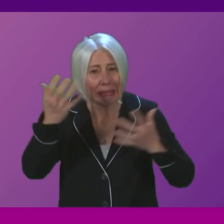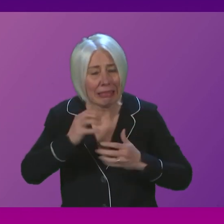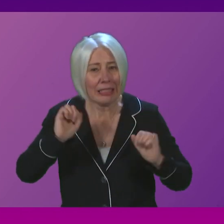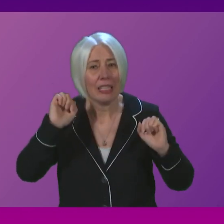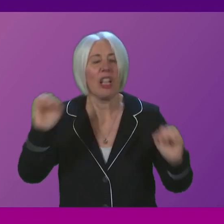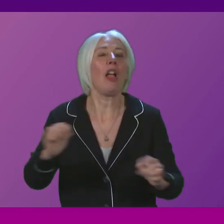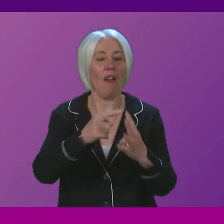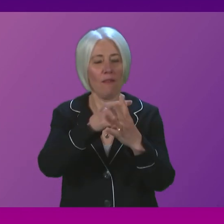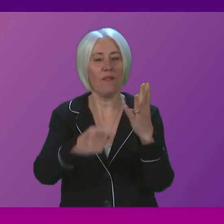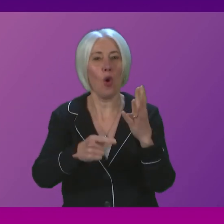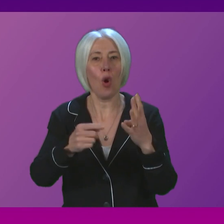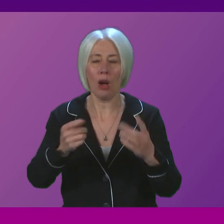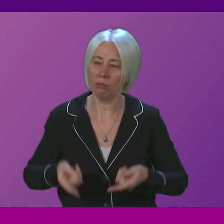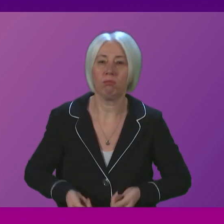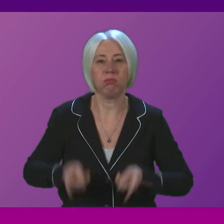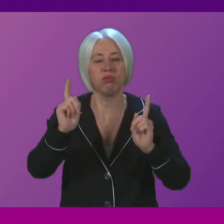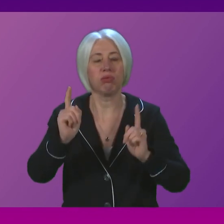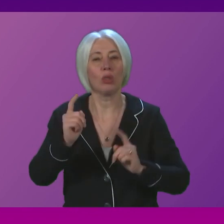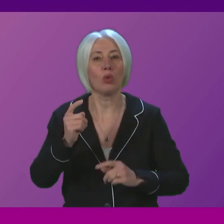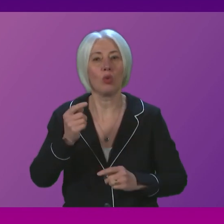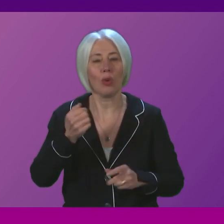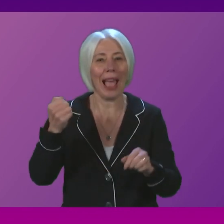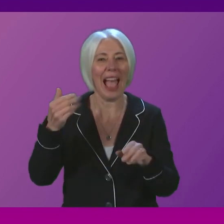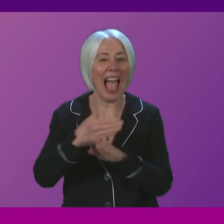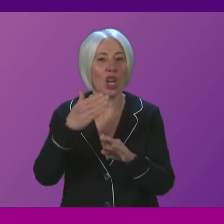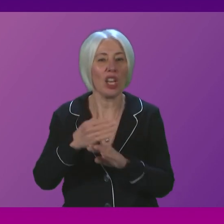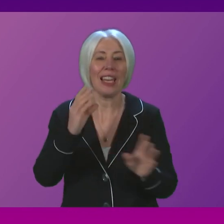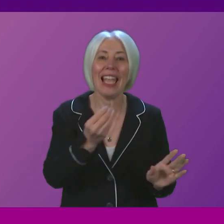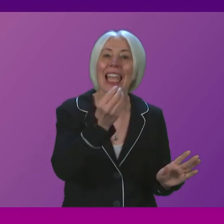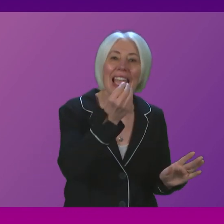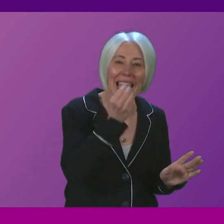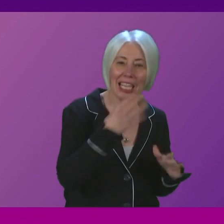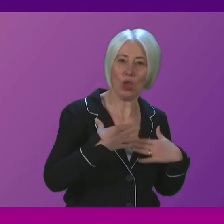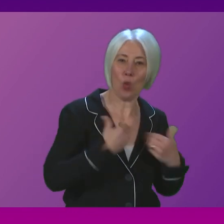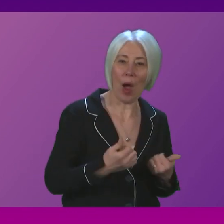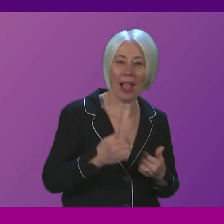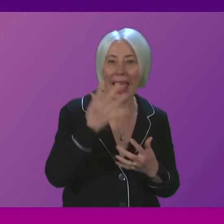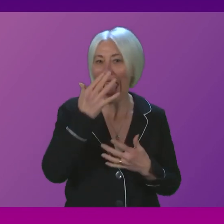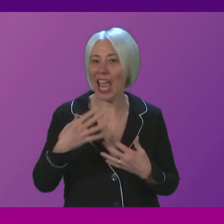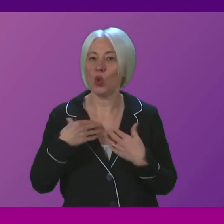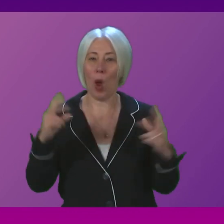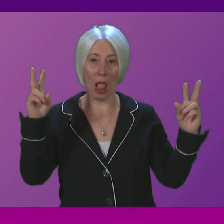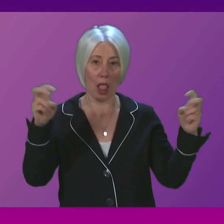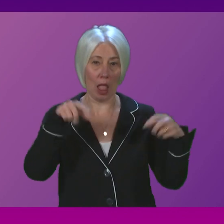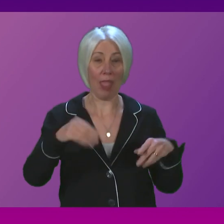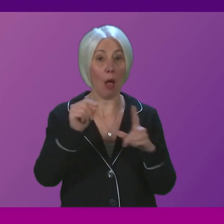calls to action by the eat well age well project will be taken on board by the government there is some